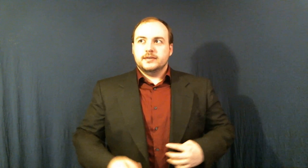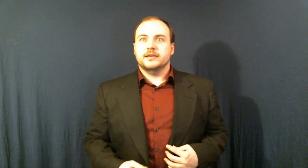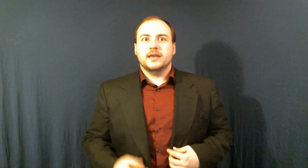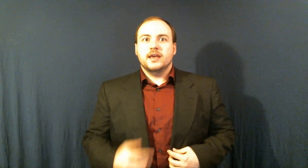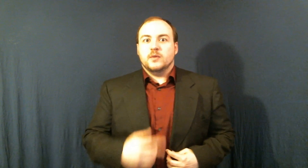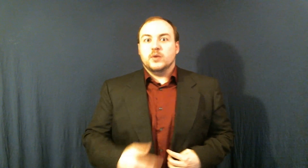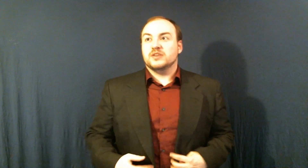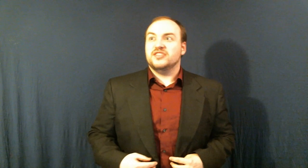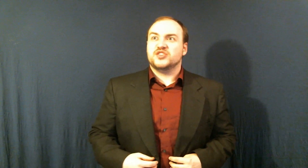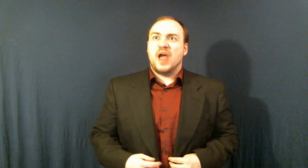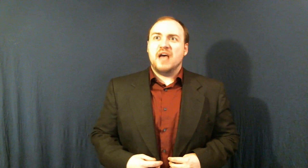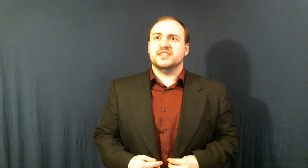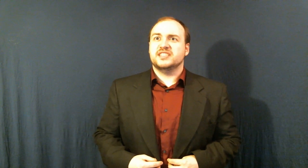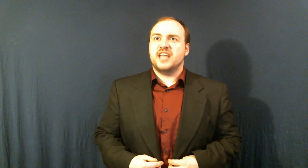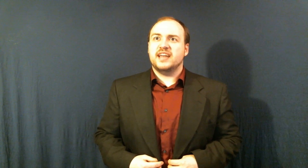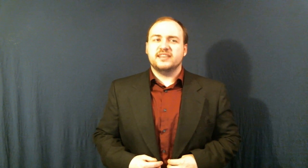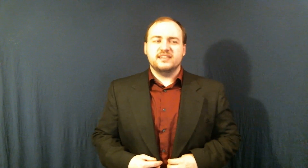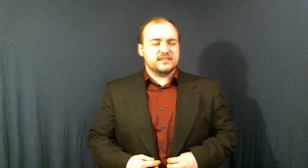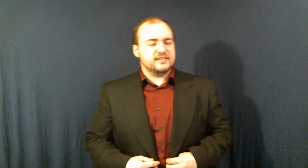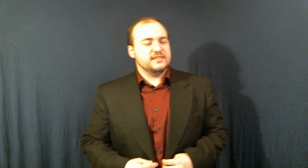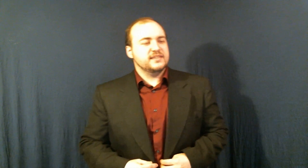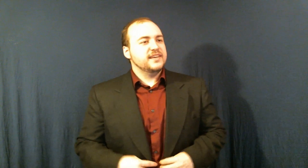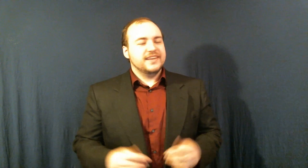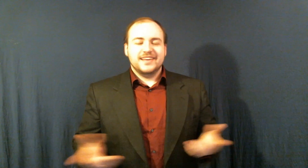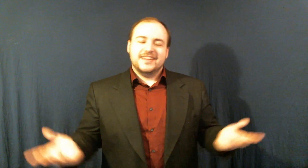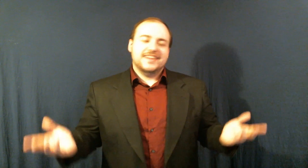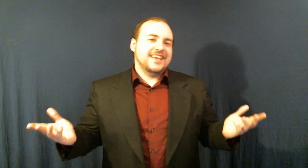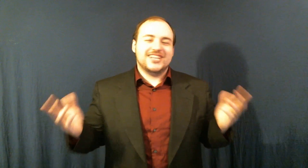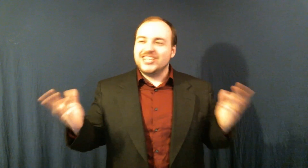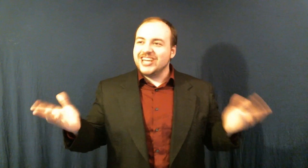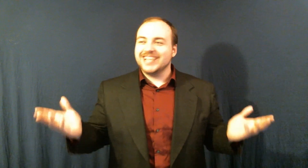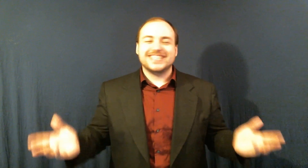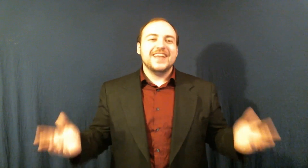can we go see the giraffes instead It's just